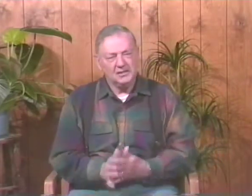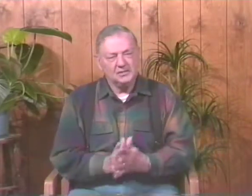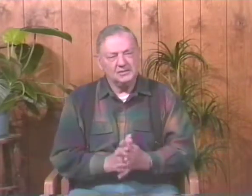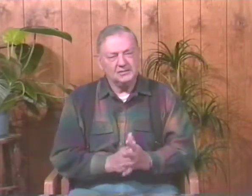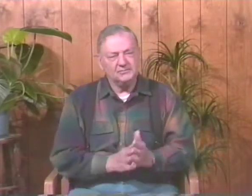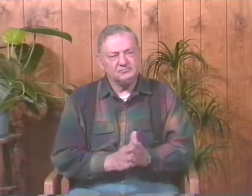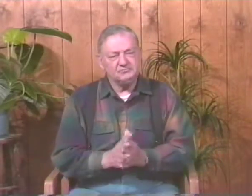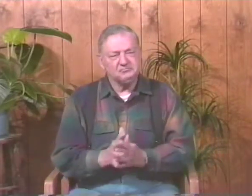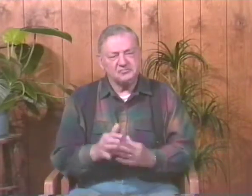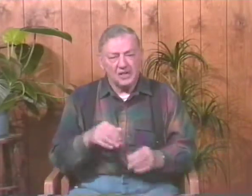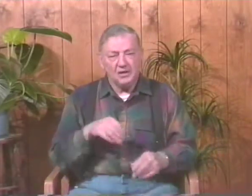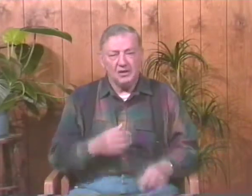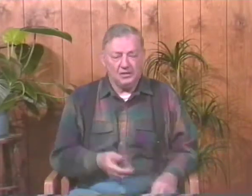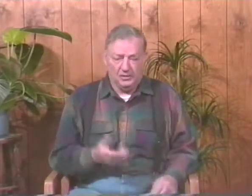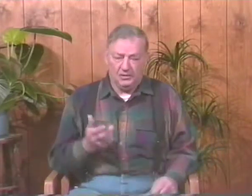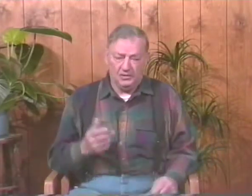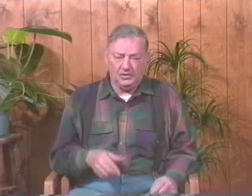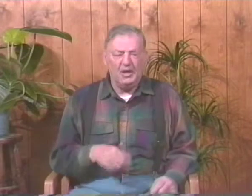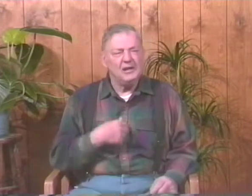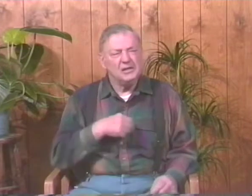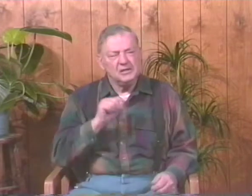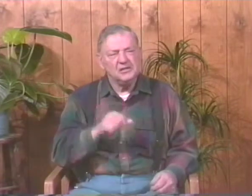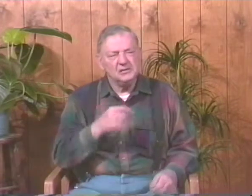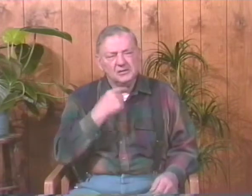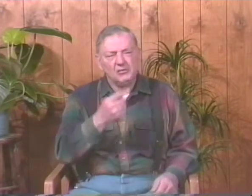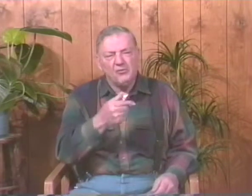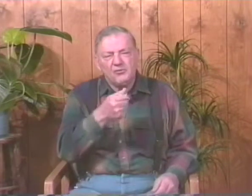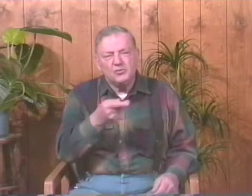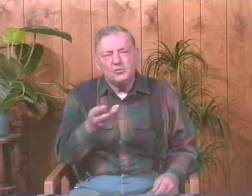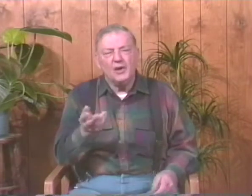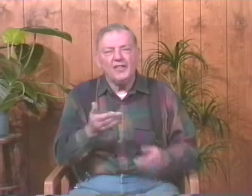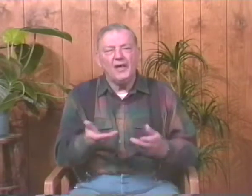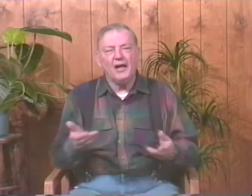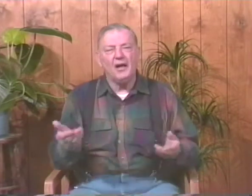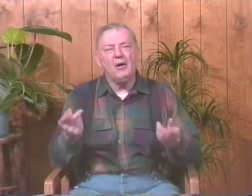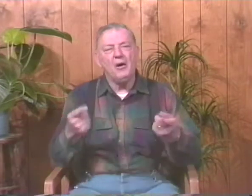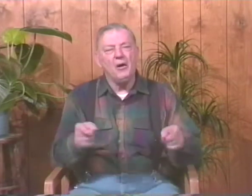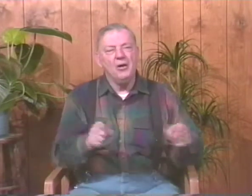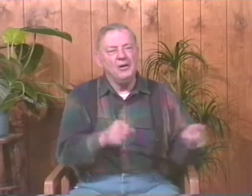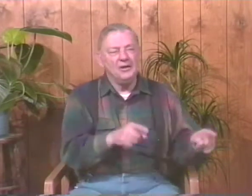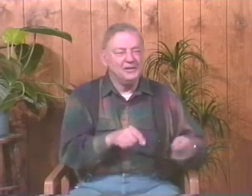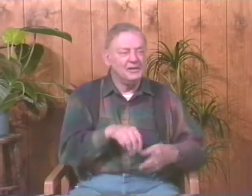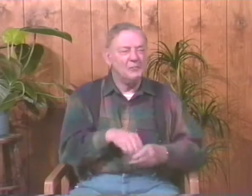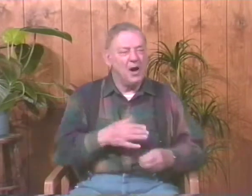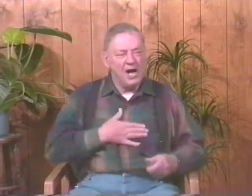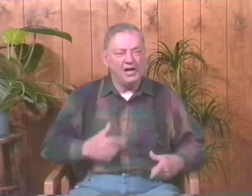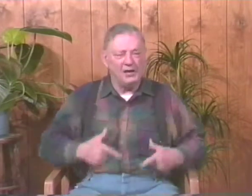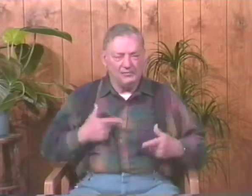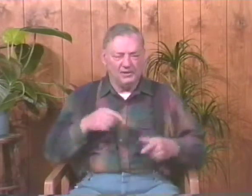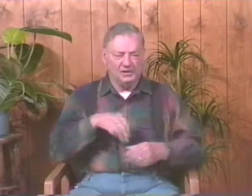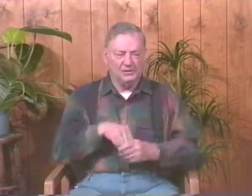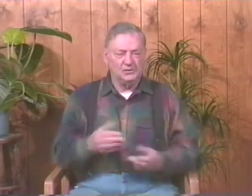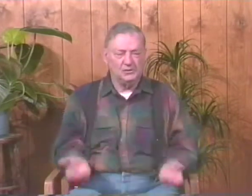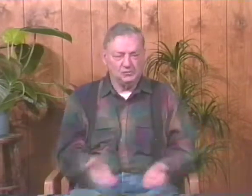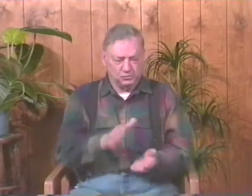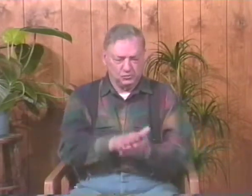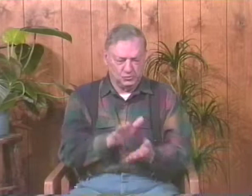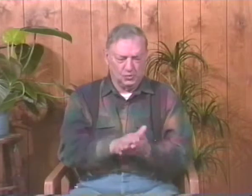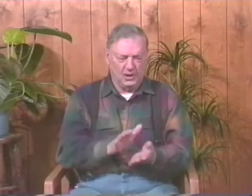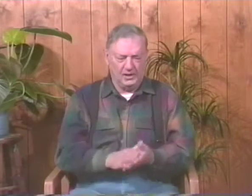realizing that language was growing for me. And I can tell you several events that have occurred in my lifetime here